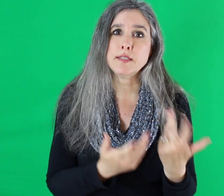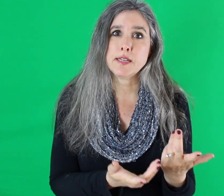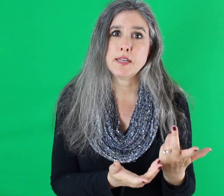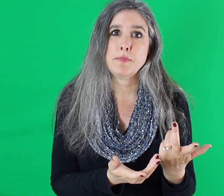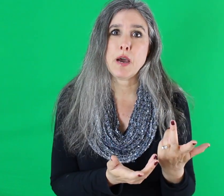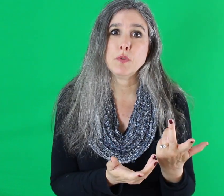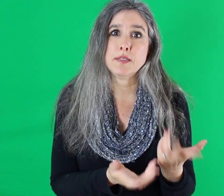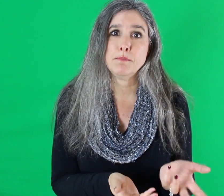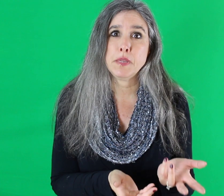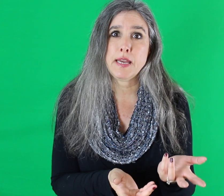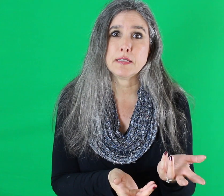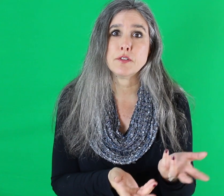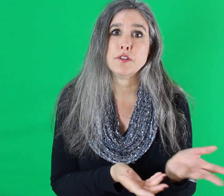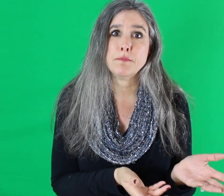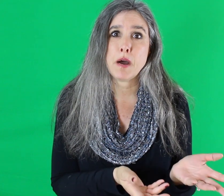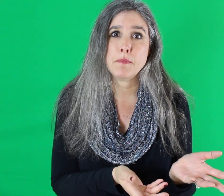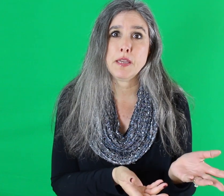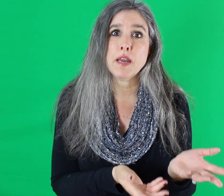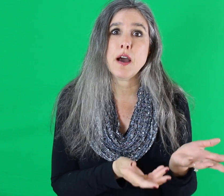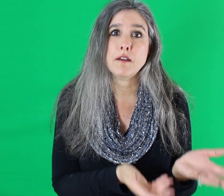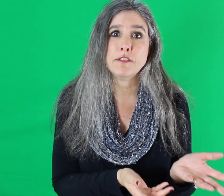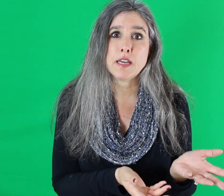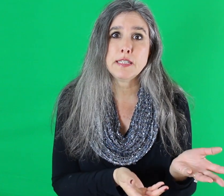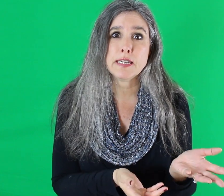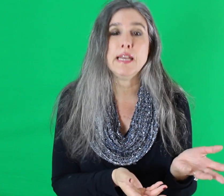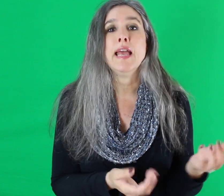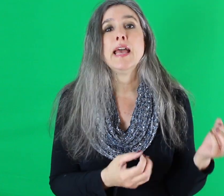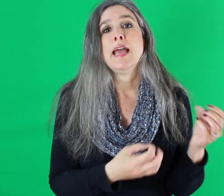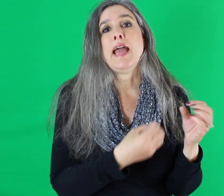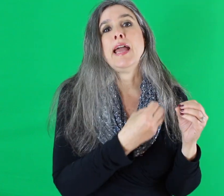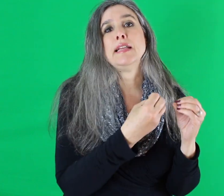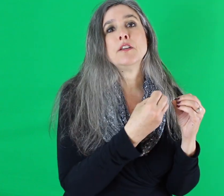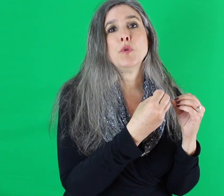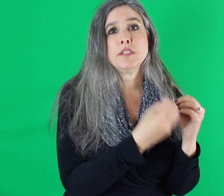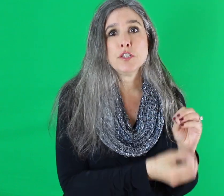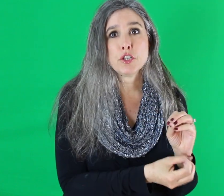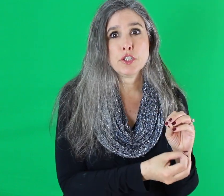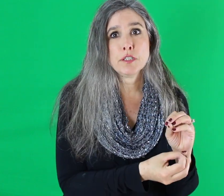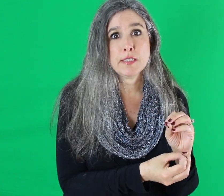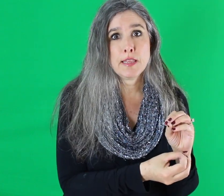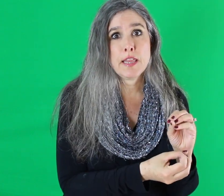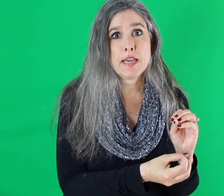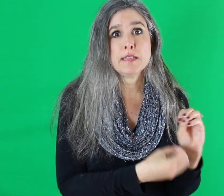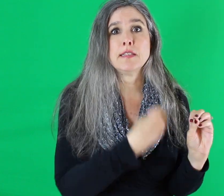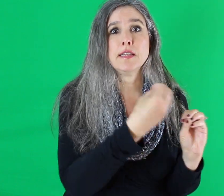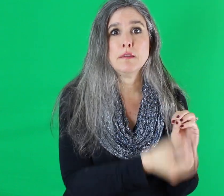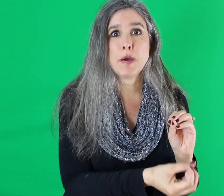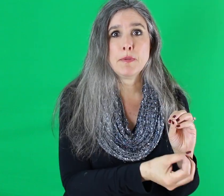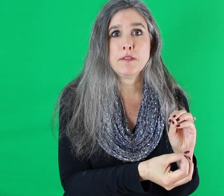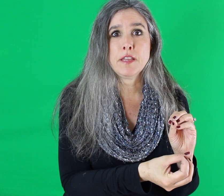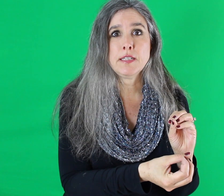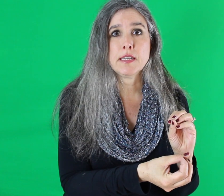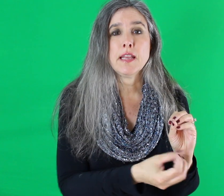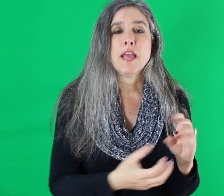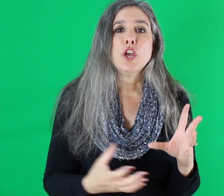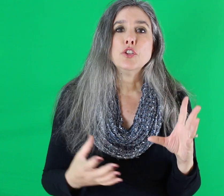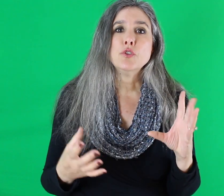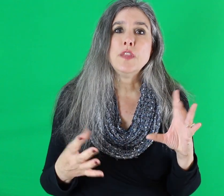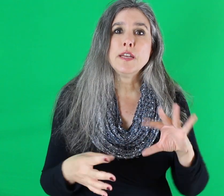studied about was the Blitz or the bombing of London. And Winston Churchill did this in the bombing of London. So then